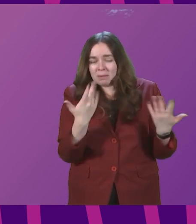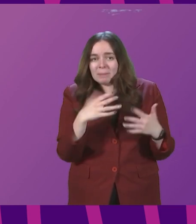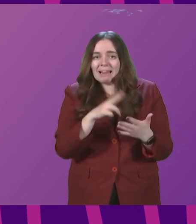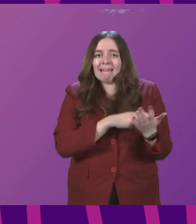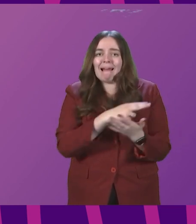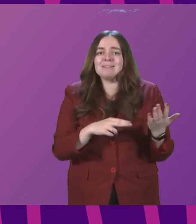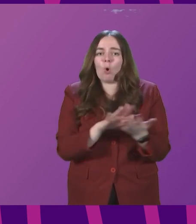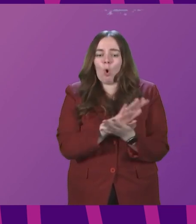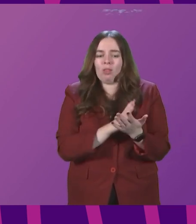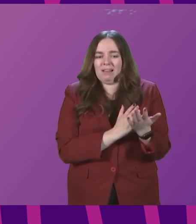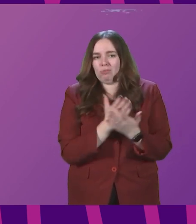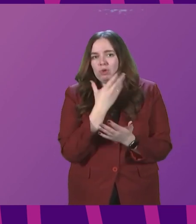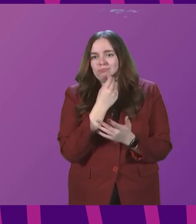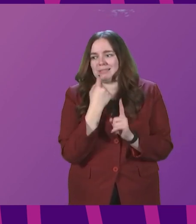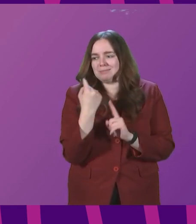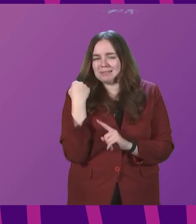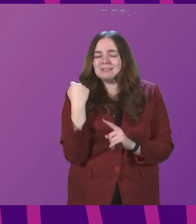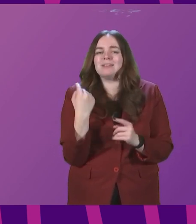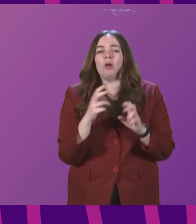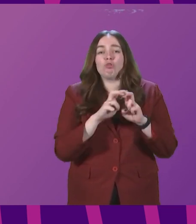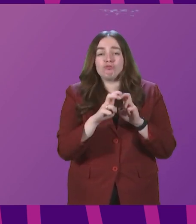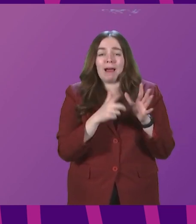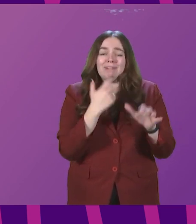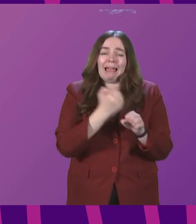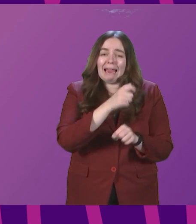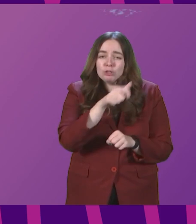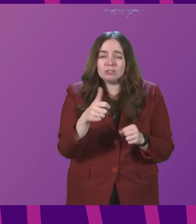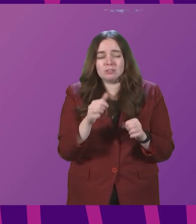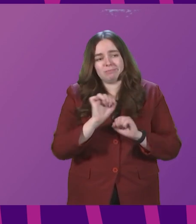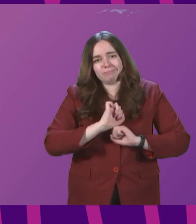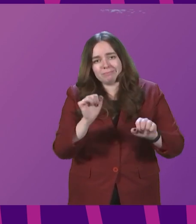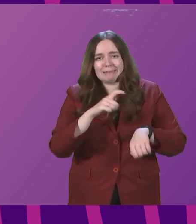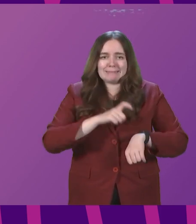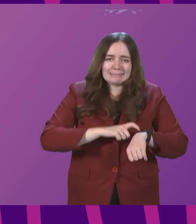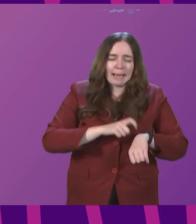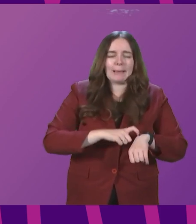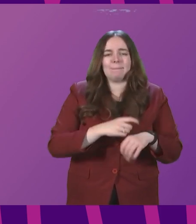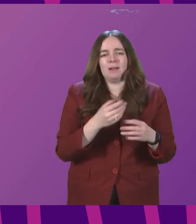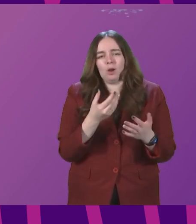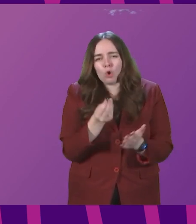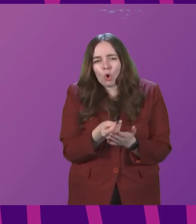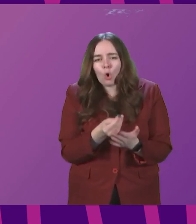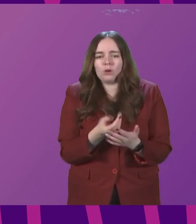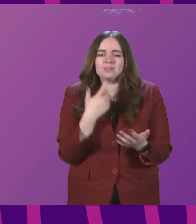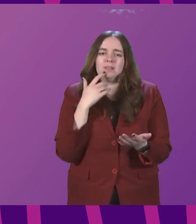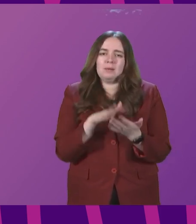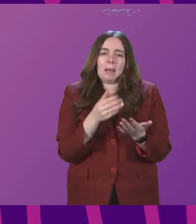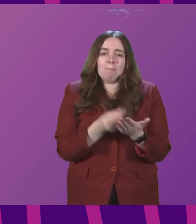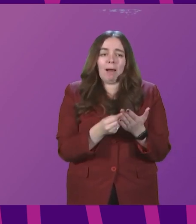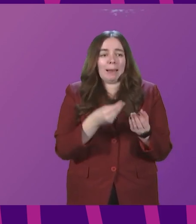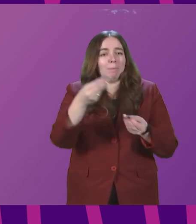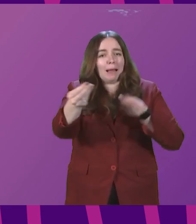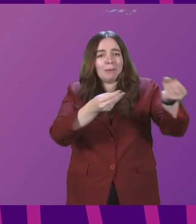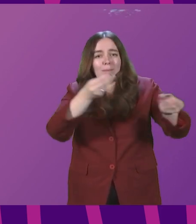over Christmas and beyond, with travel agents spending more time at their own cost in terms of staff and utilities, handing back money to customers